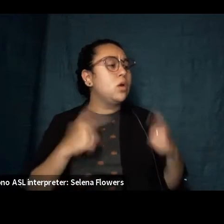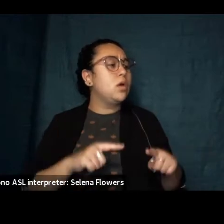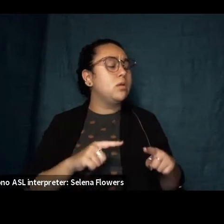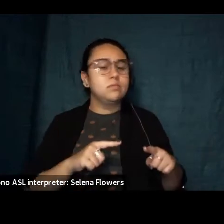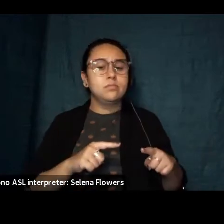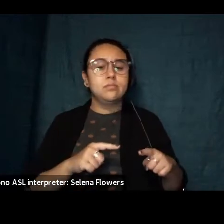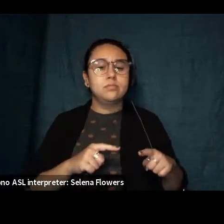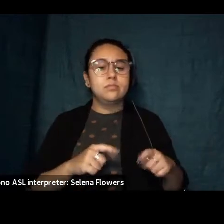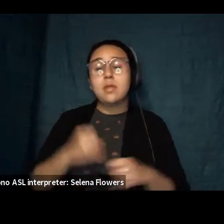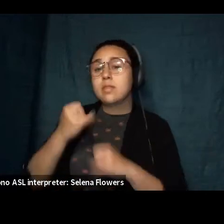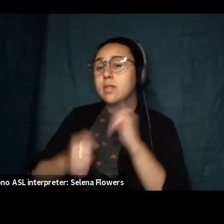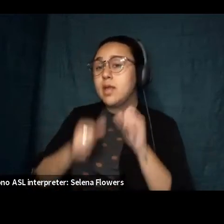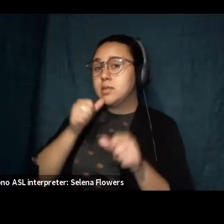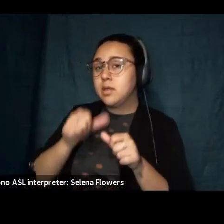letter